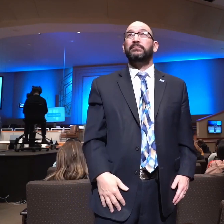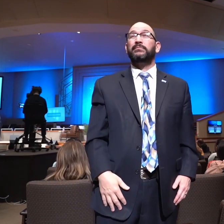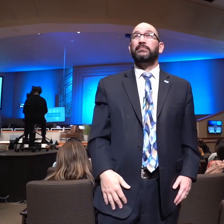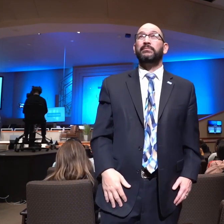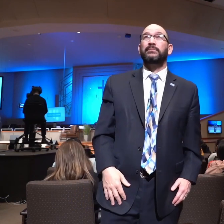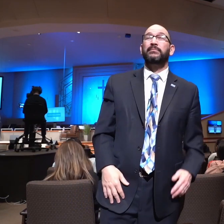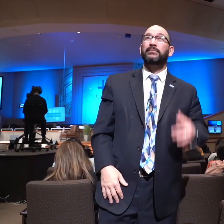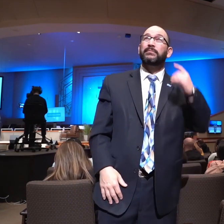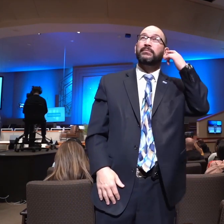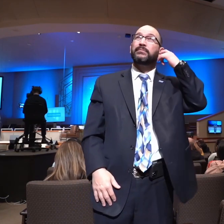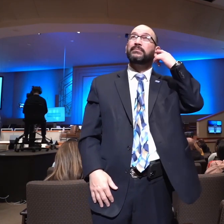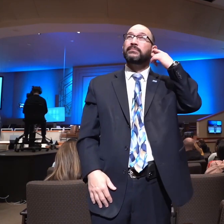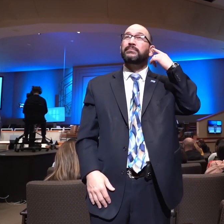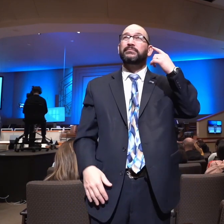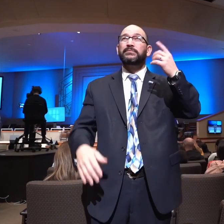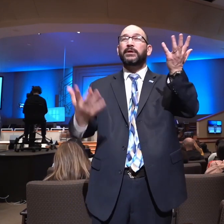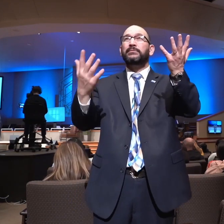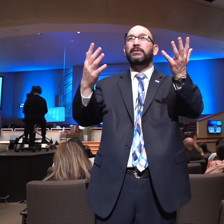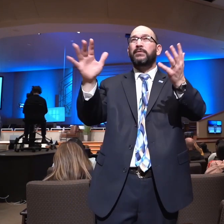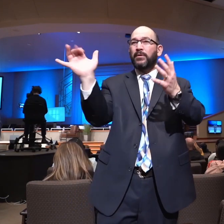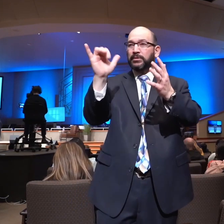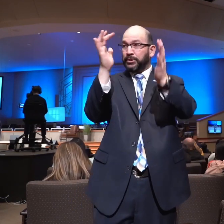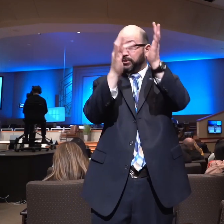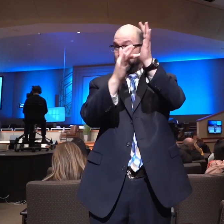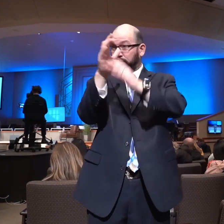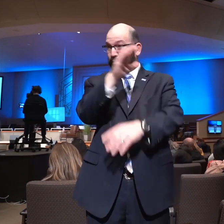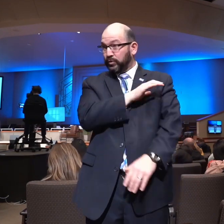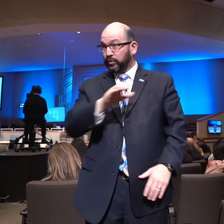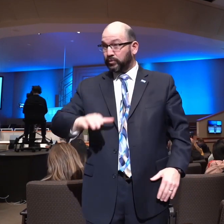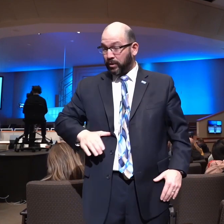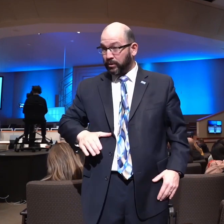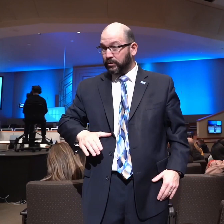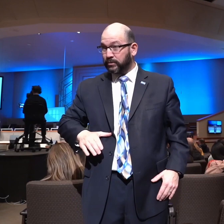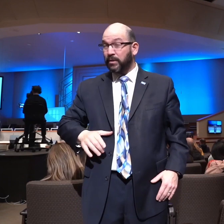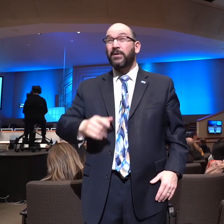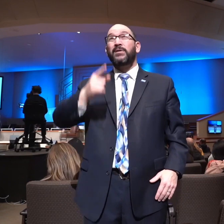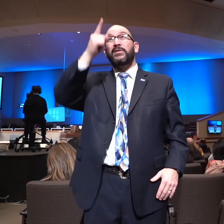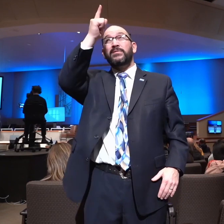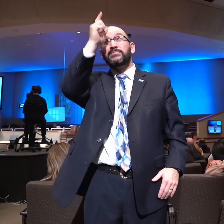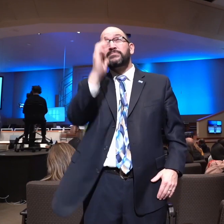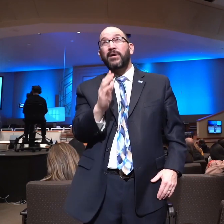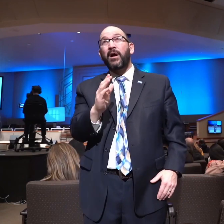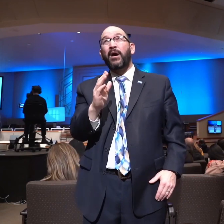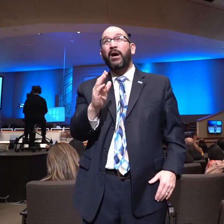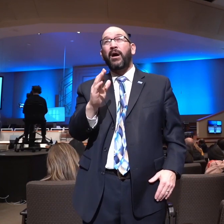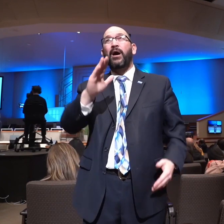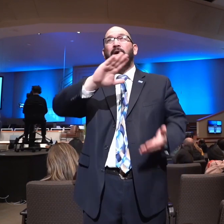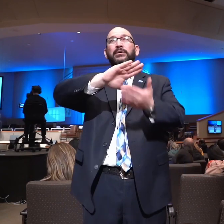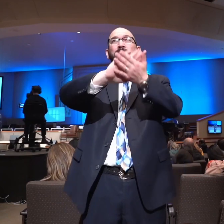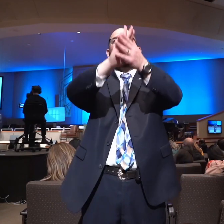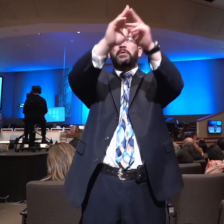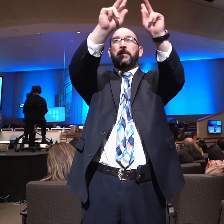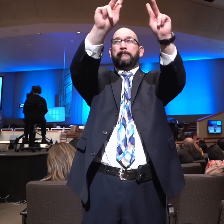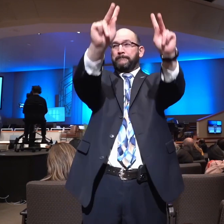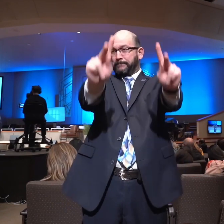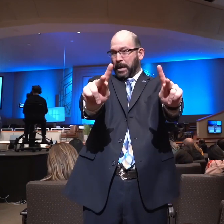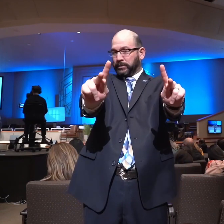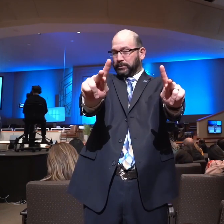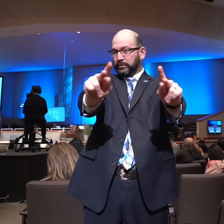in the flesh. There is one God who exists in three persons, the Trinity, the triune Godhead. 1 Peter 5 and verse 7 says,